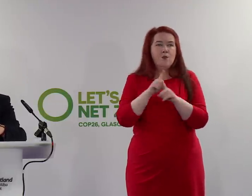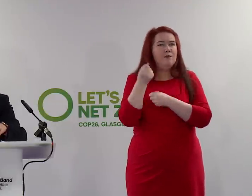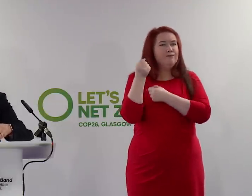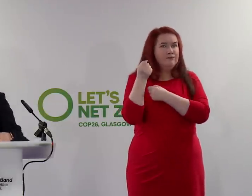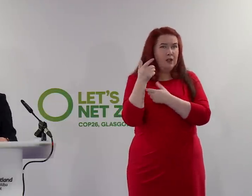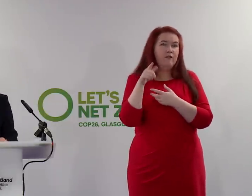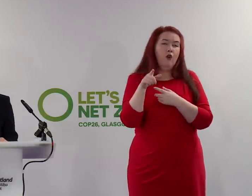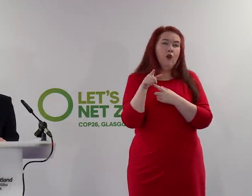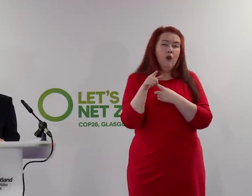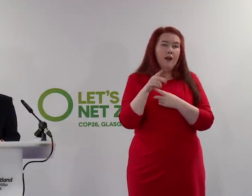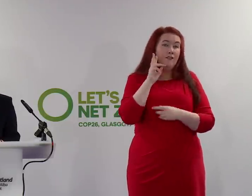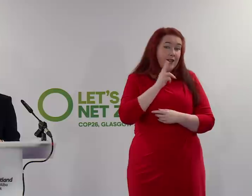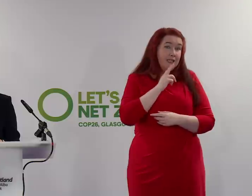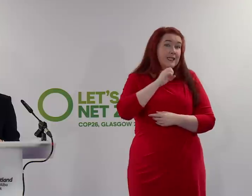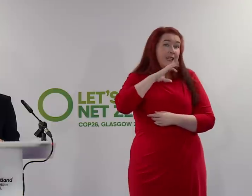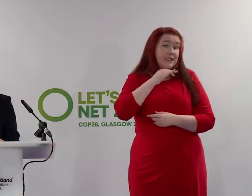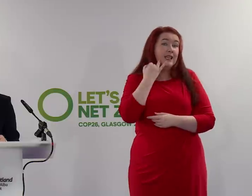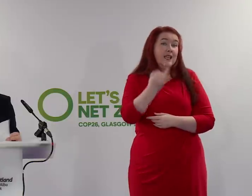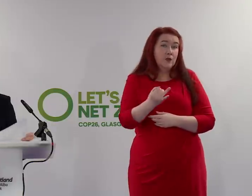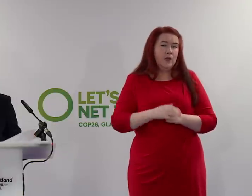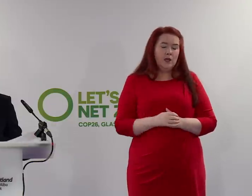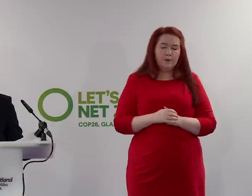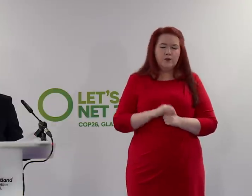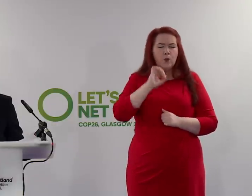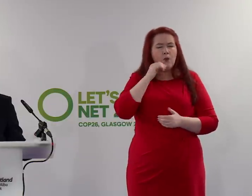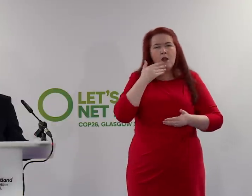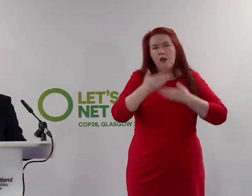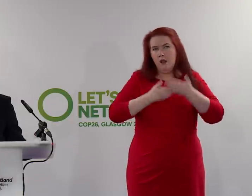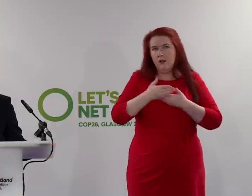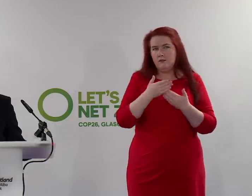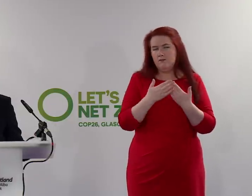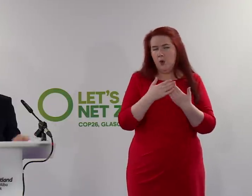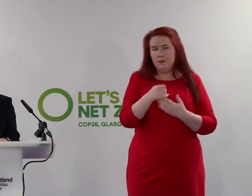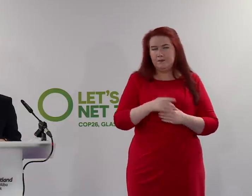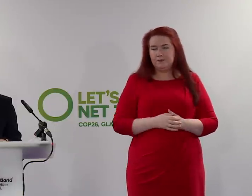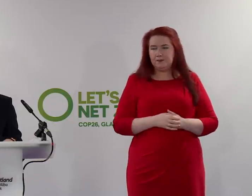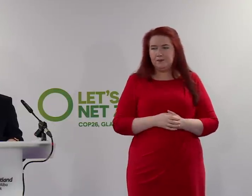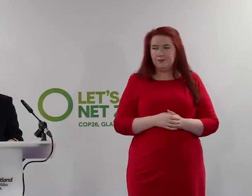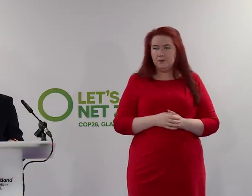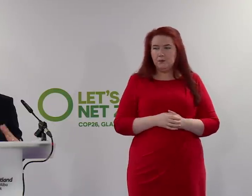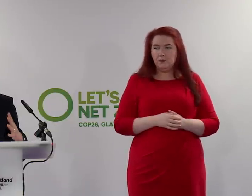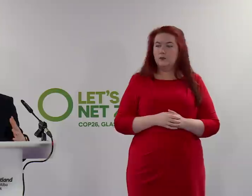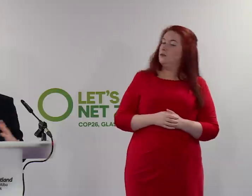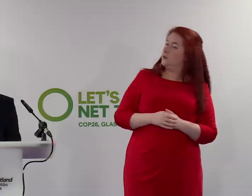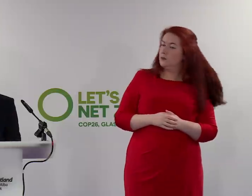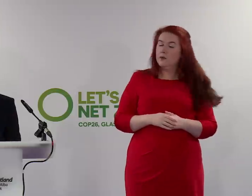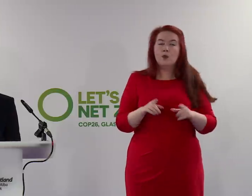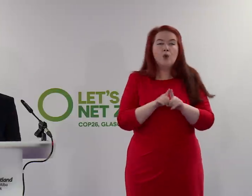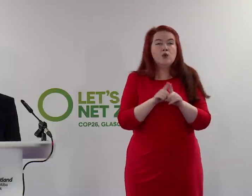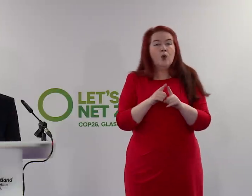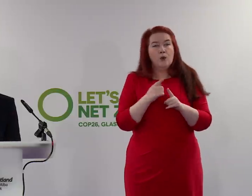and Saturday of next week, which I'll say a bit more about in a moment. In addition, the security